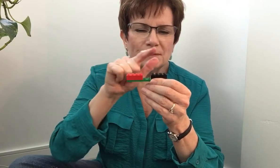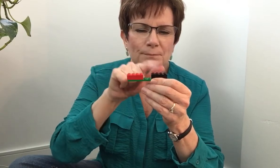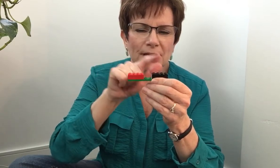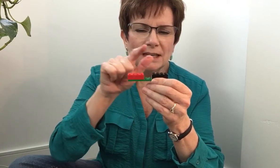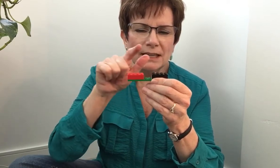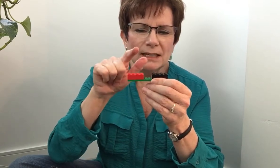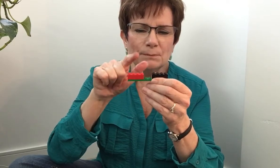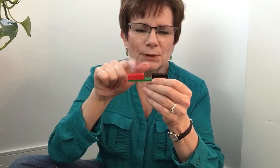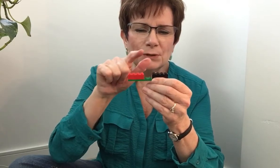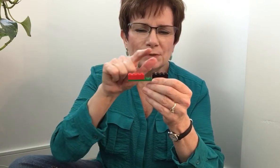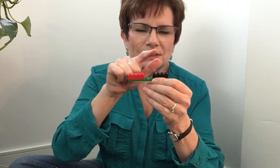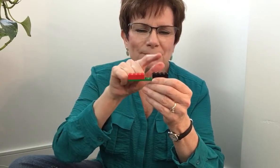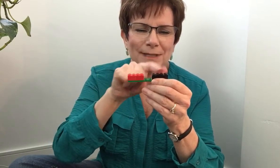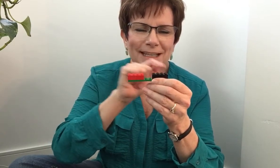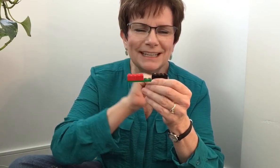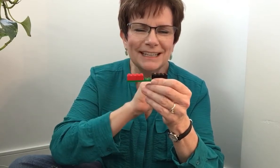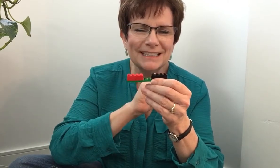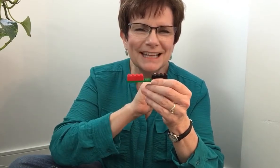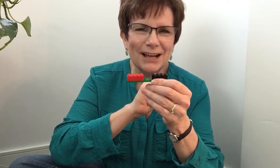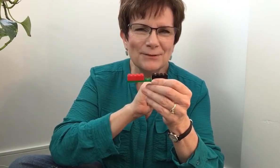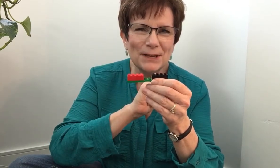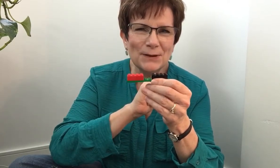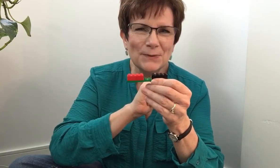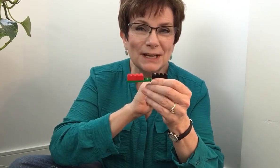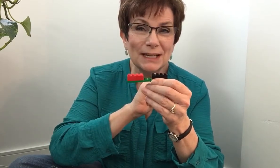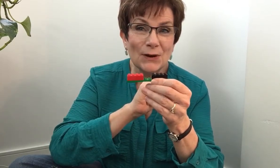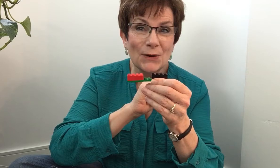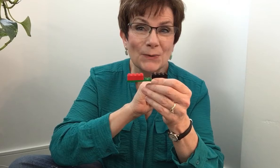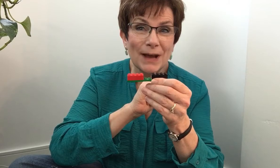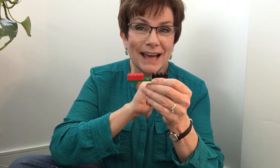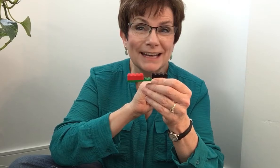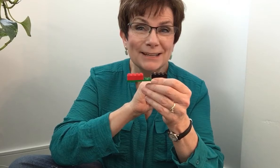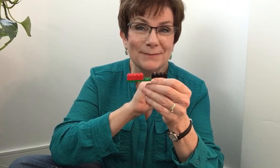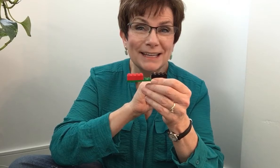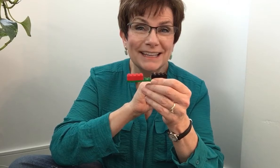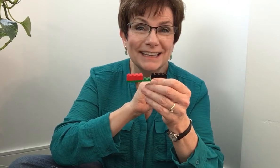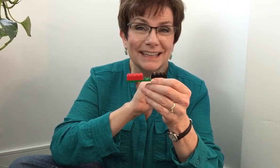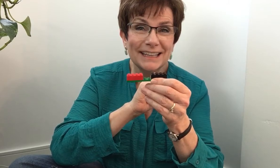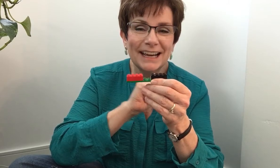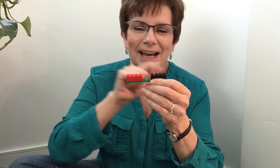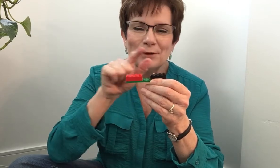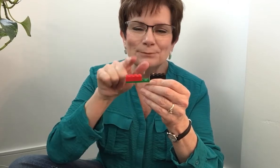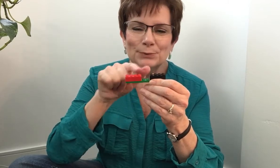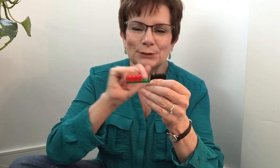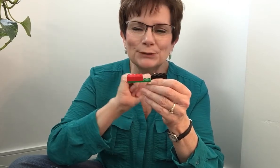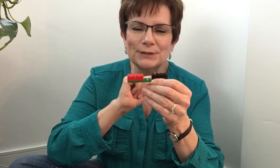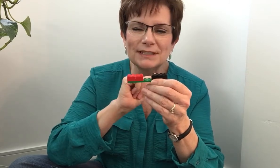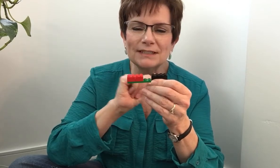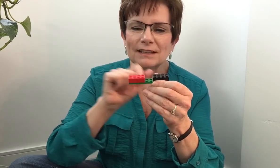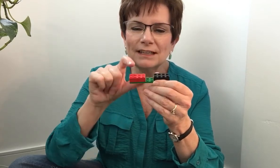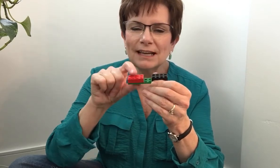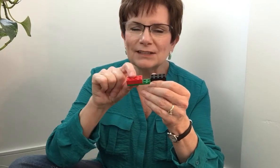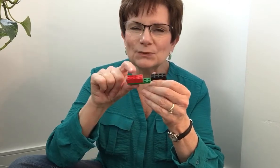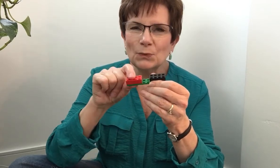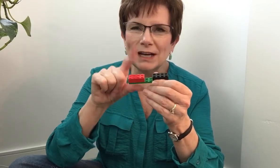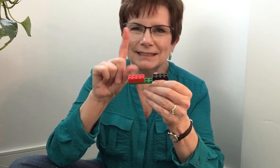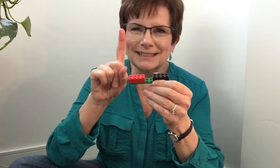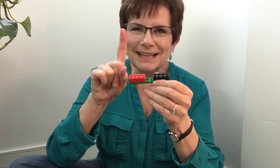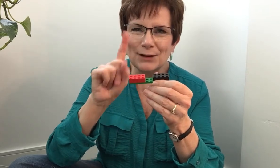B, Bruce B, tell me when your wedding be. Bruce, he has one sound